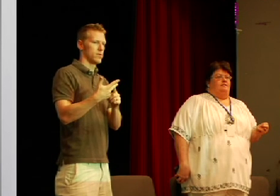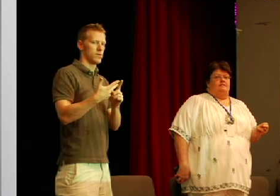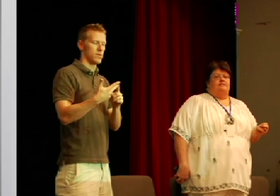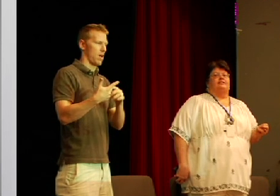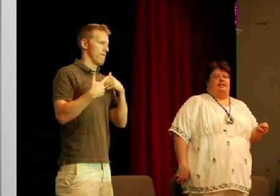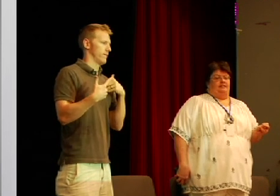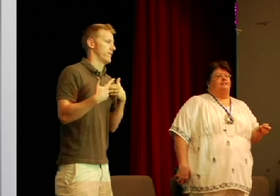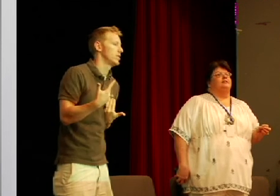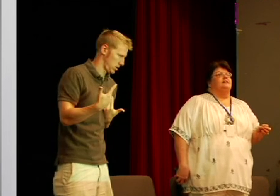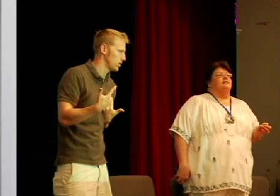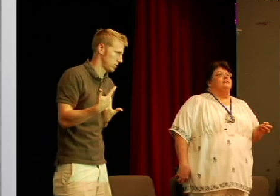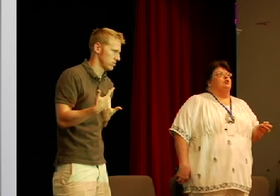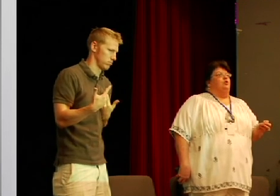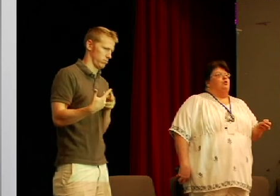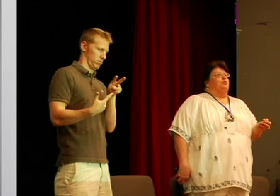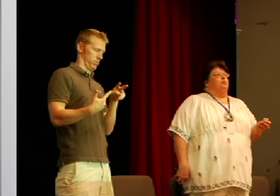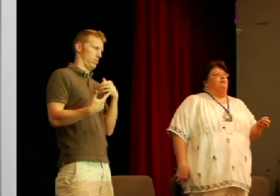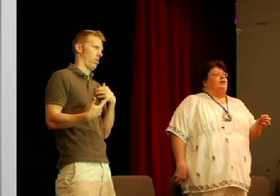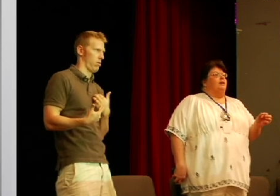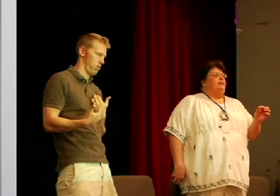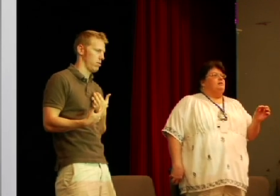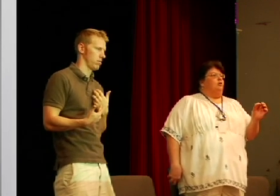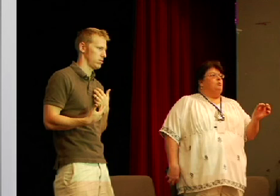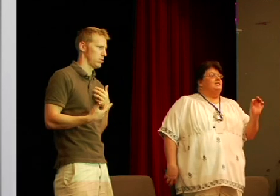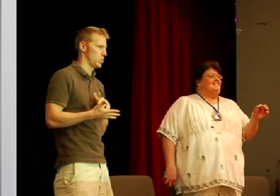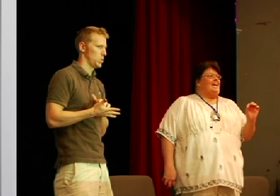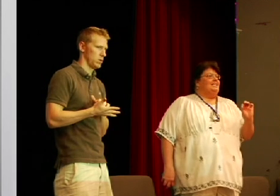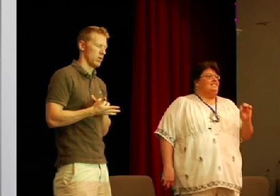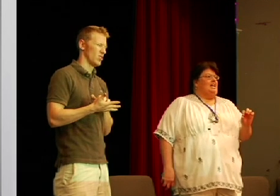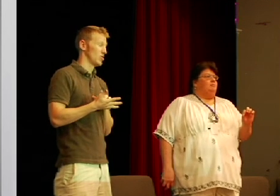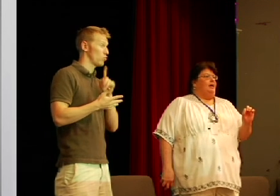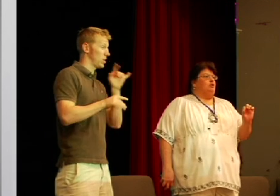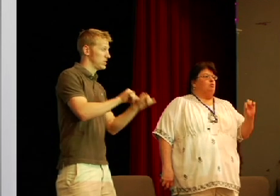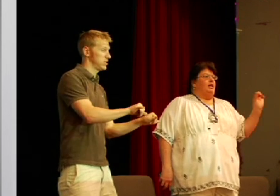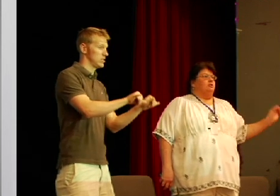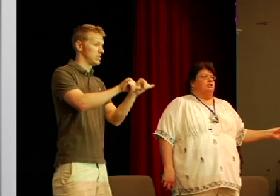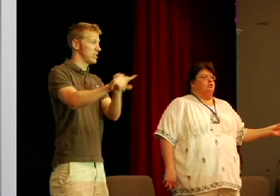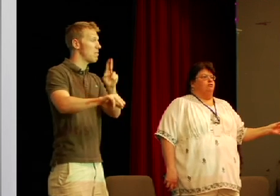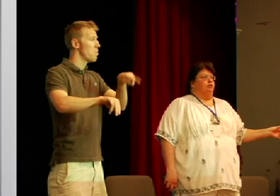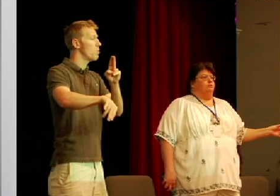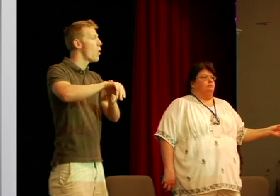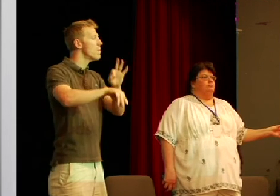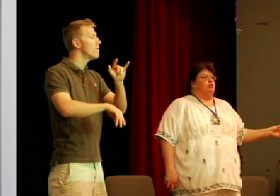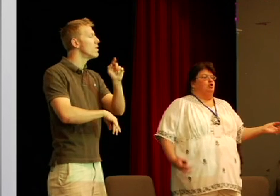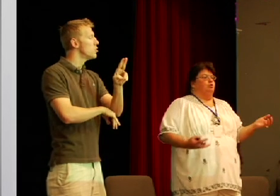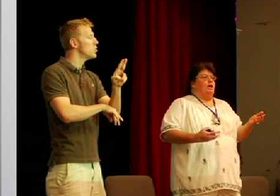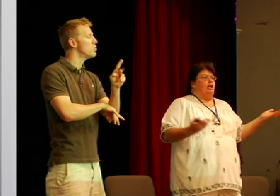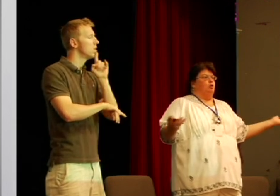fatigue fatigue very almost exactly the same as regular seasonal flu so you how do you know